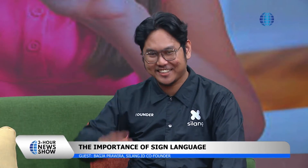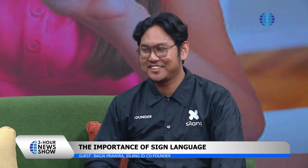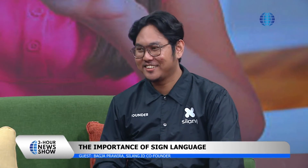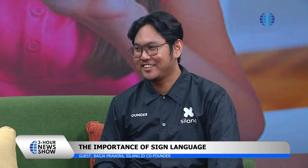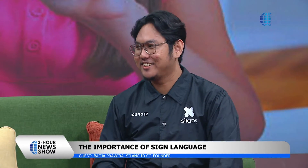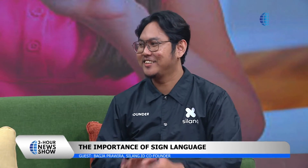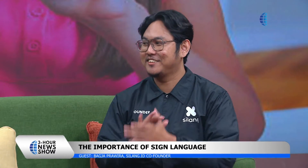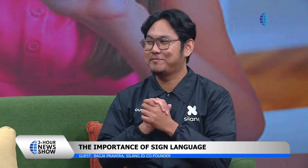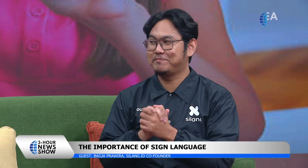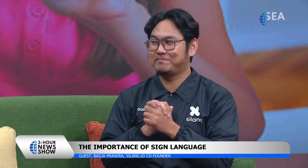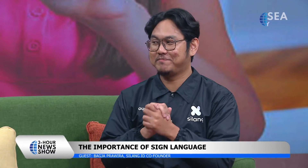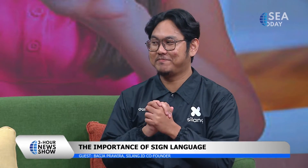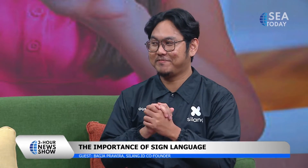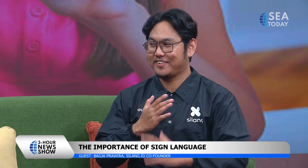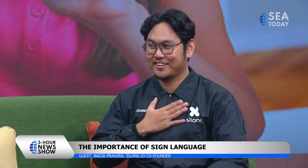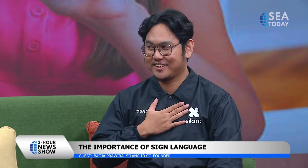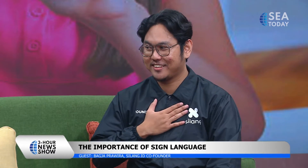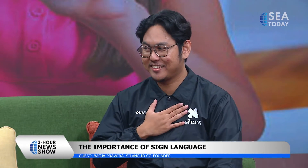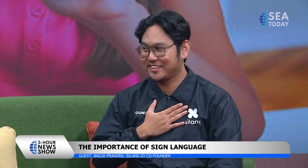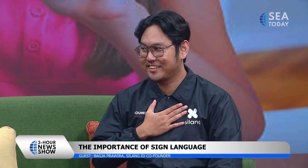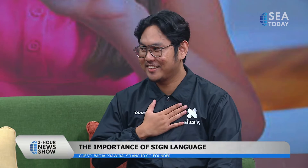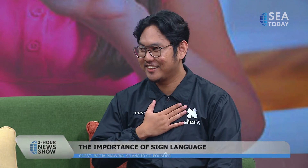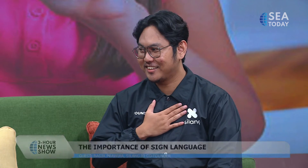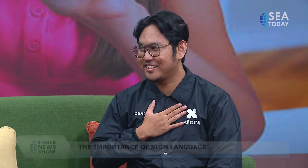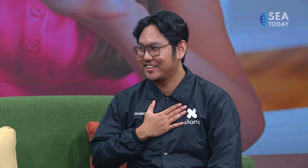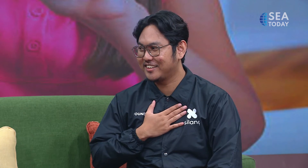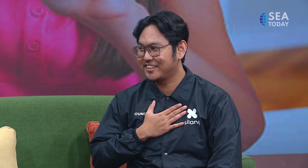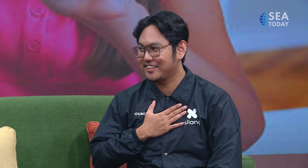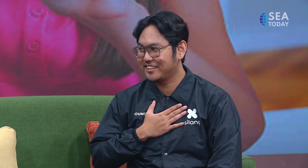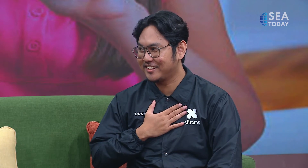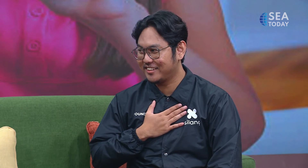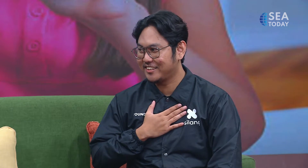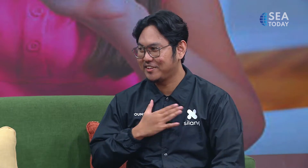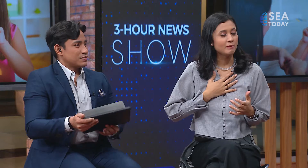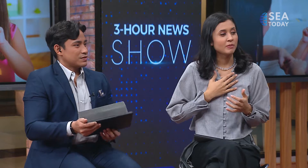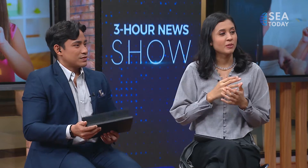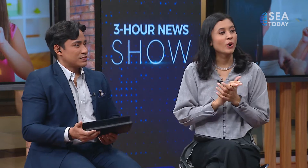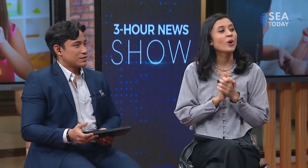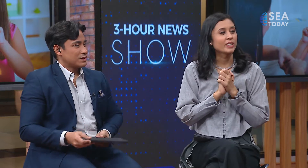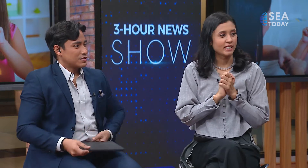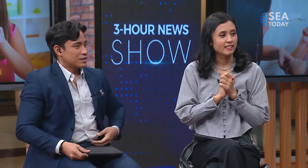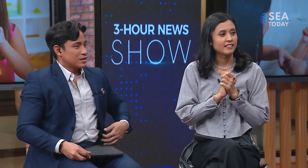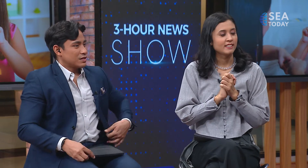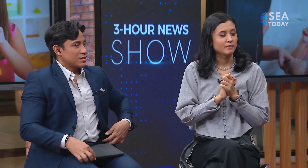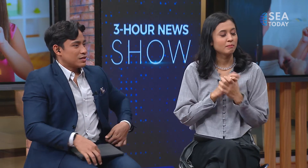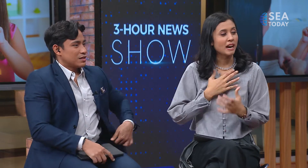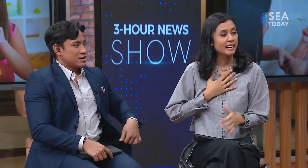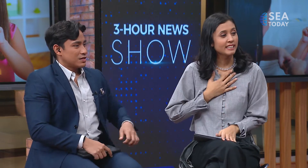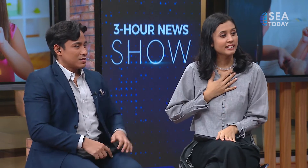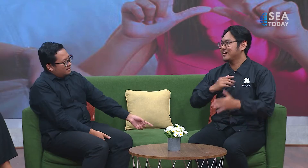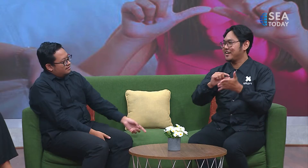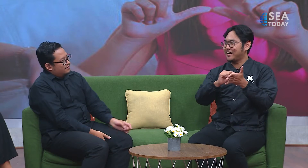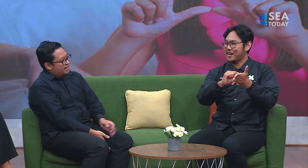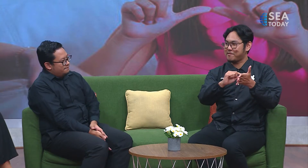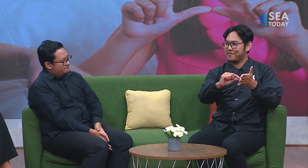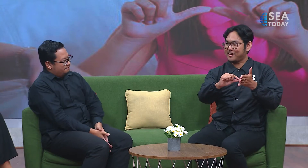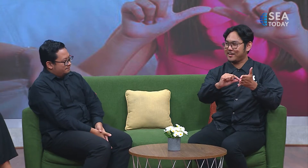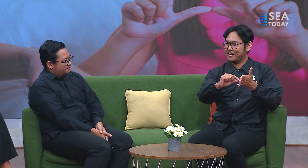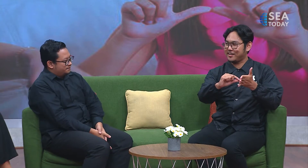oh let me introduce myself my okay my my name name name